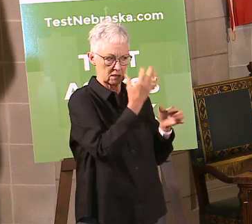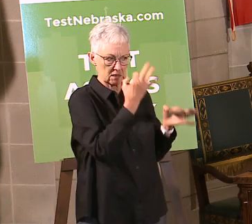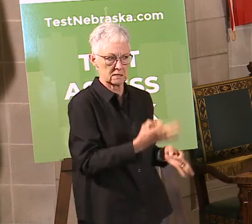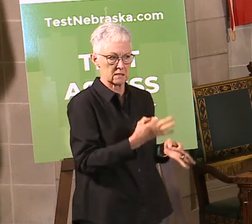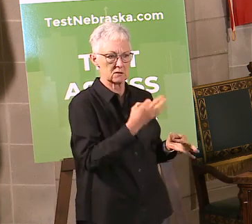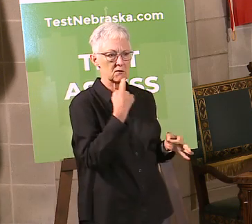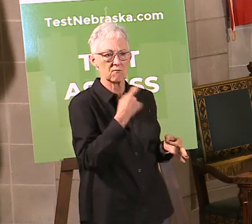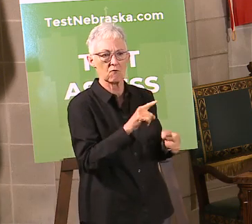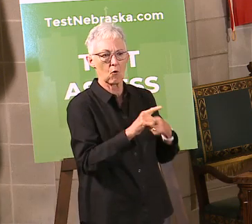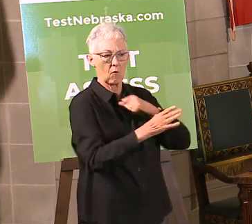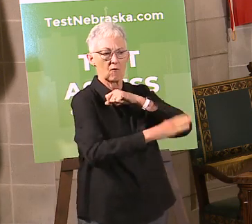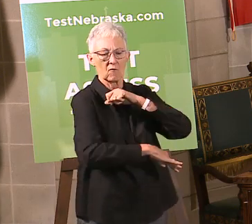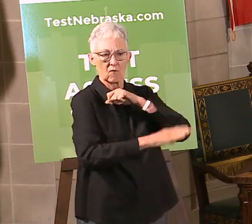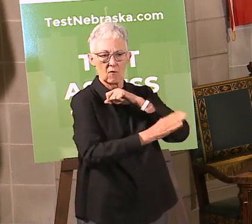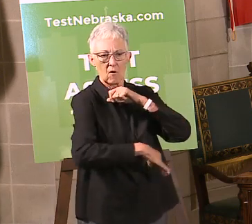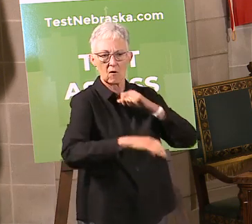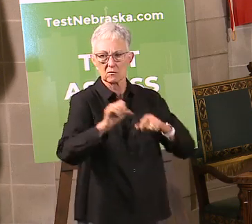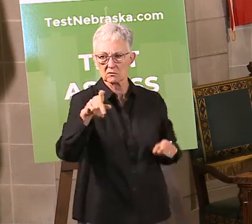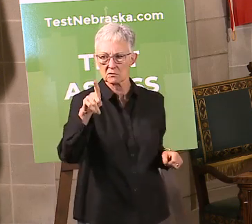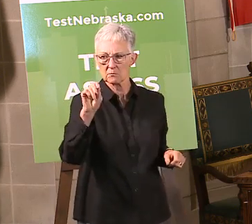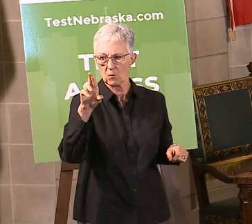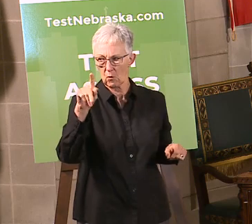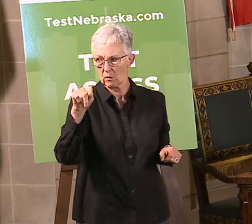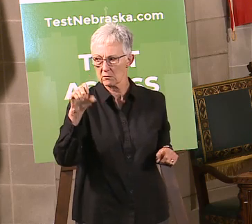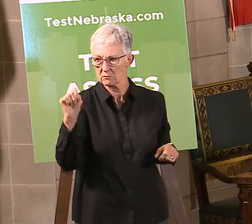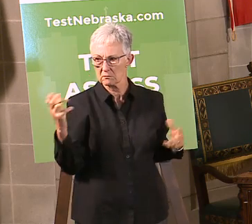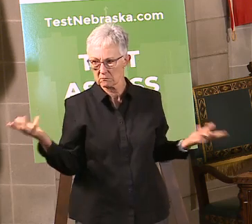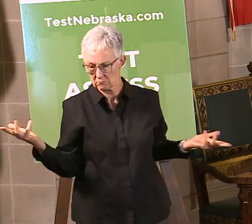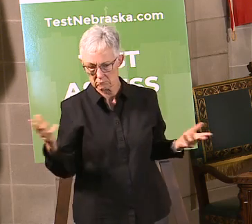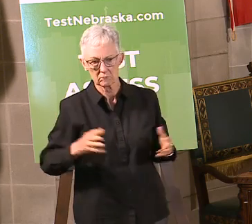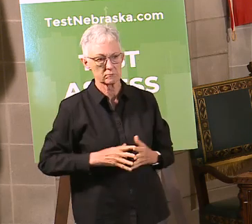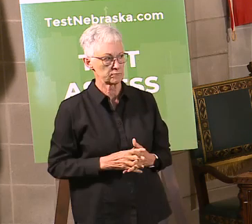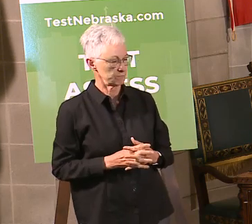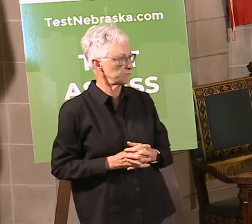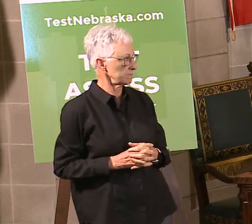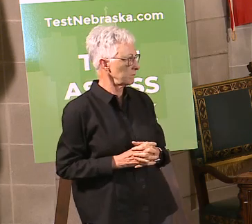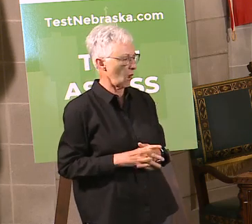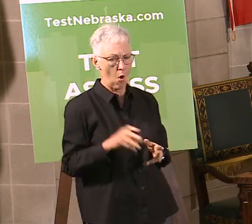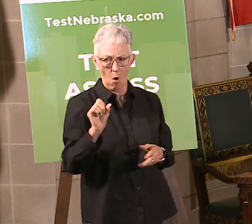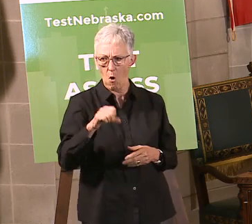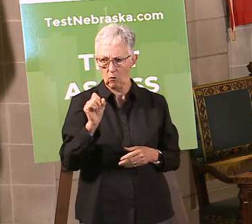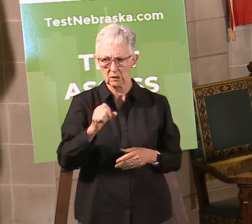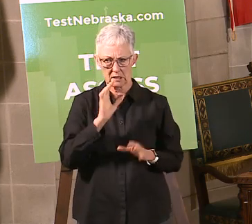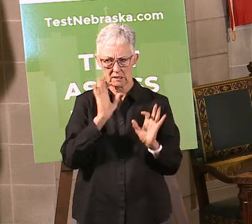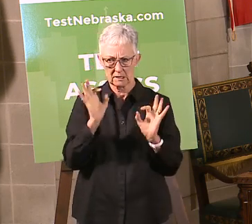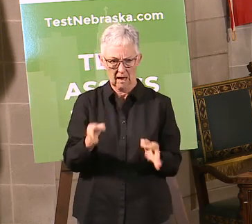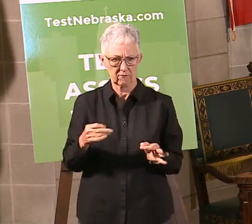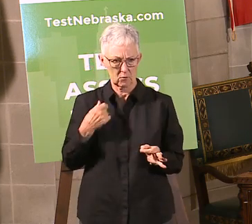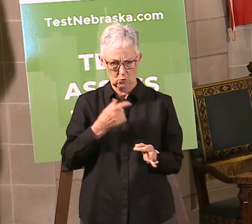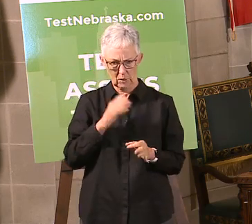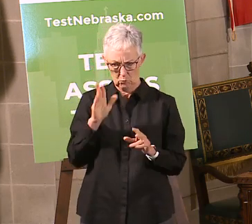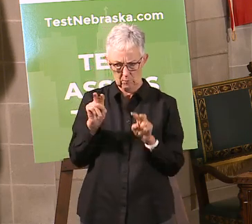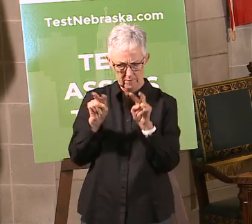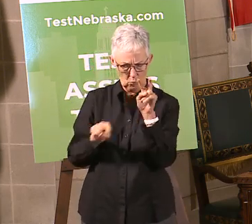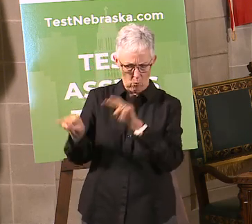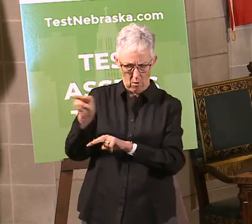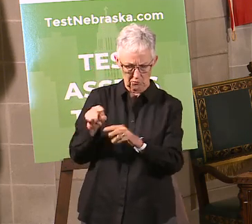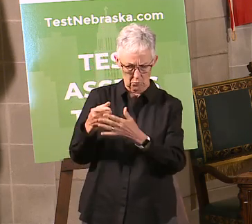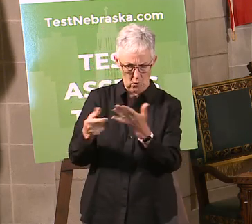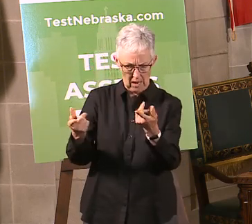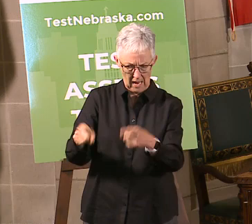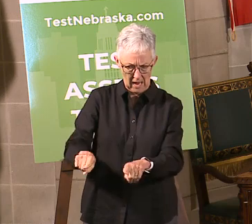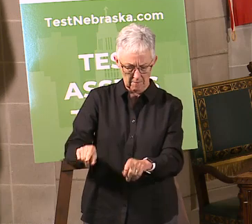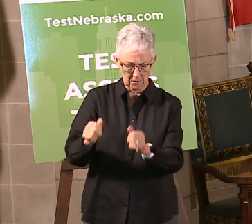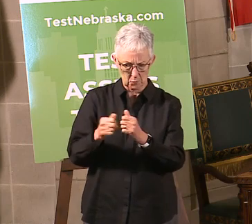softball, will that factor into how we determine some things for the fall? And it absolutely will. The reality, I think, for us is